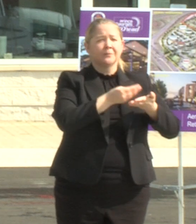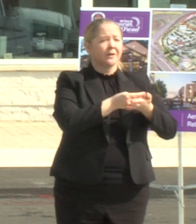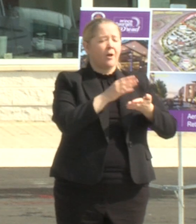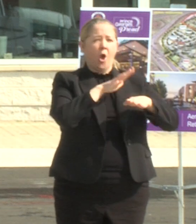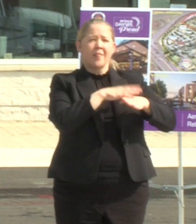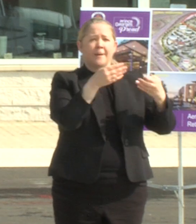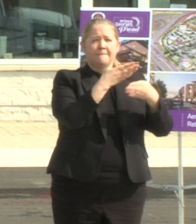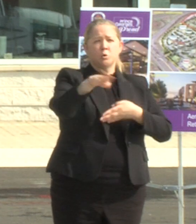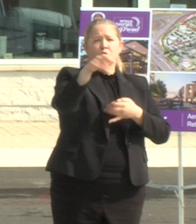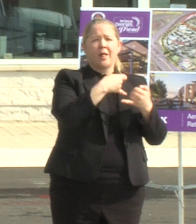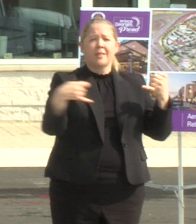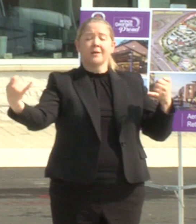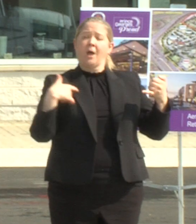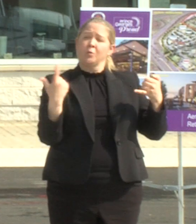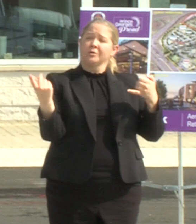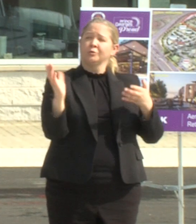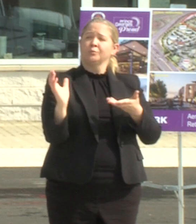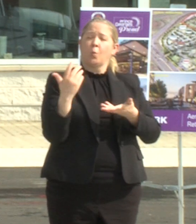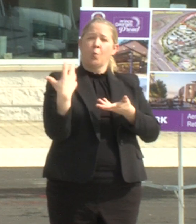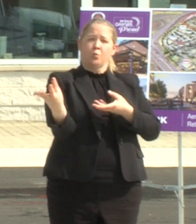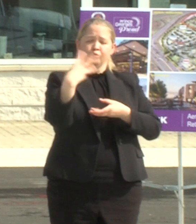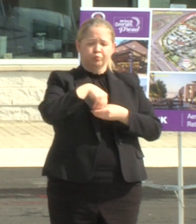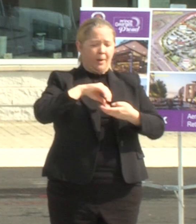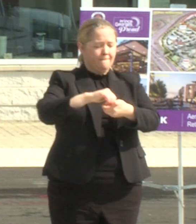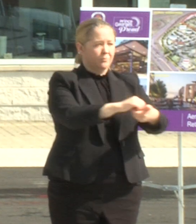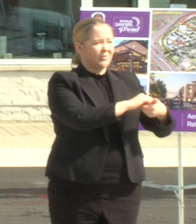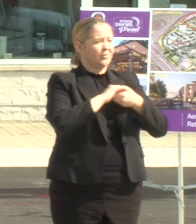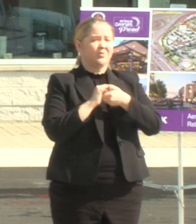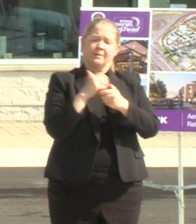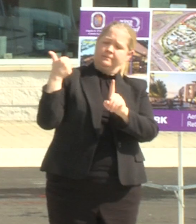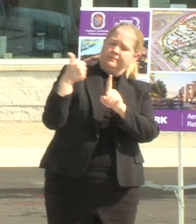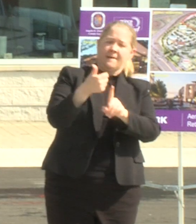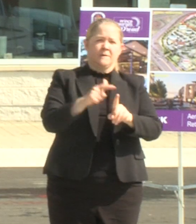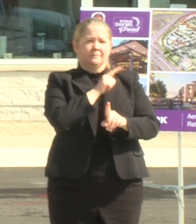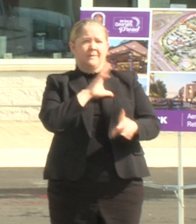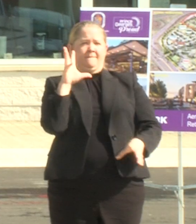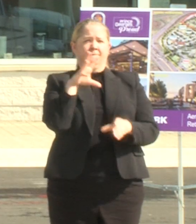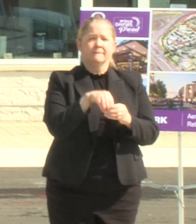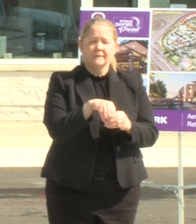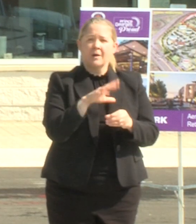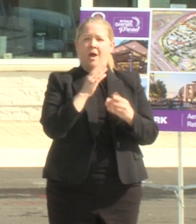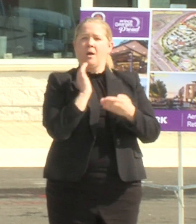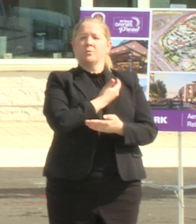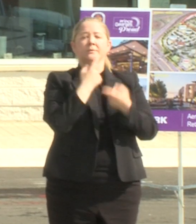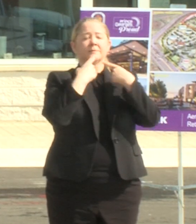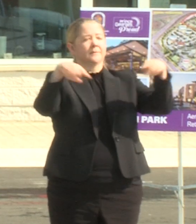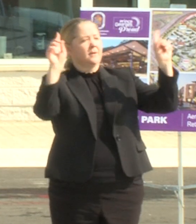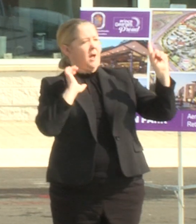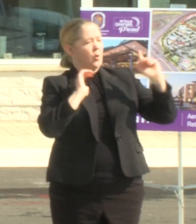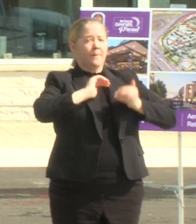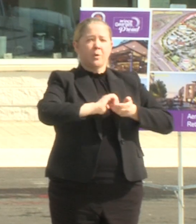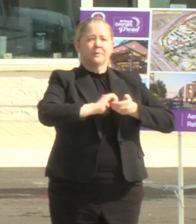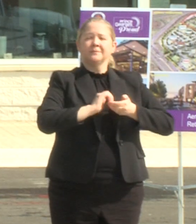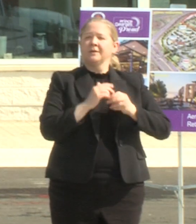and we're doing with part doing it with partners who are personally invested in our success our partners in private industry called